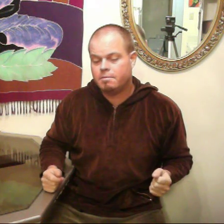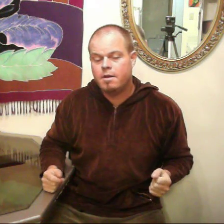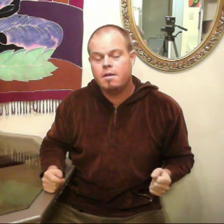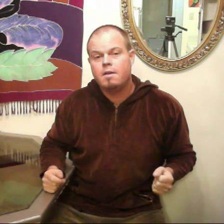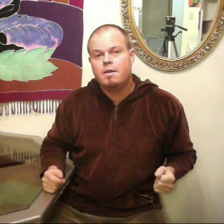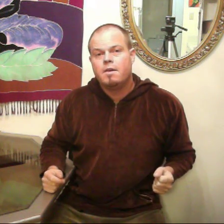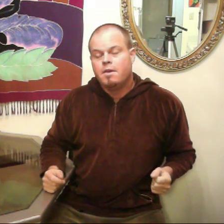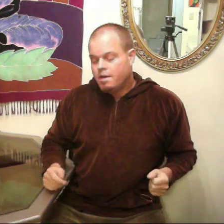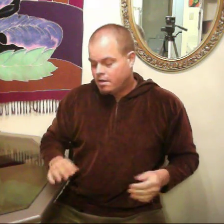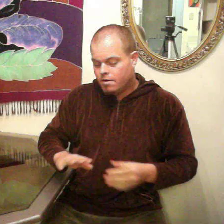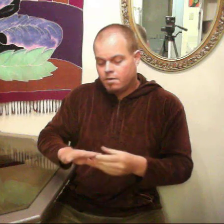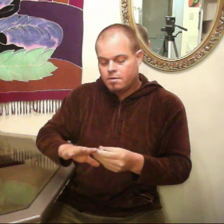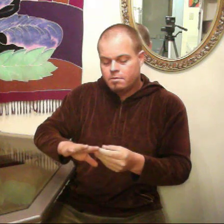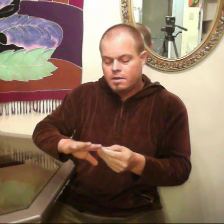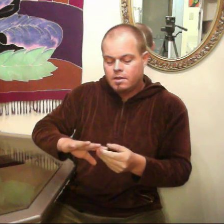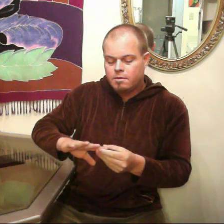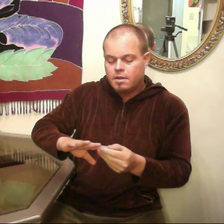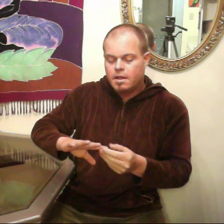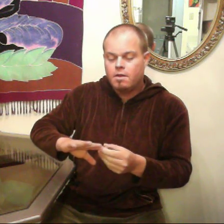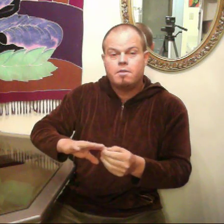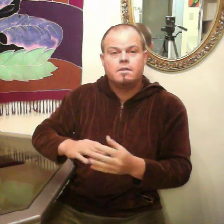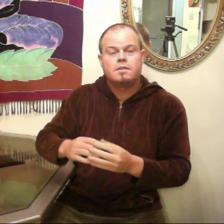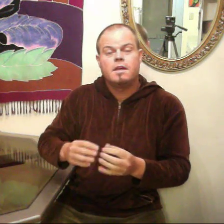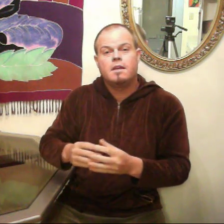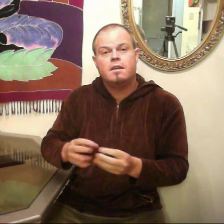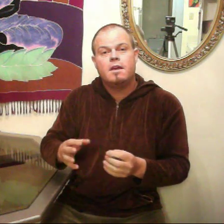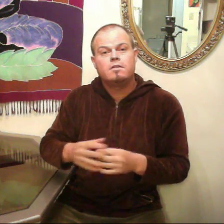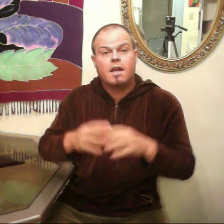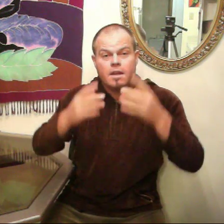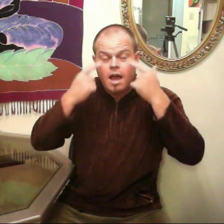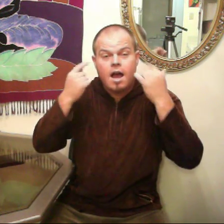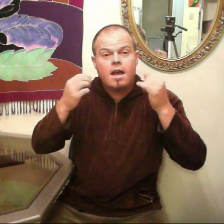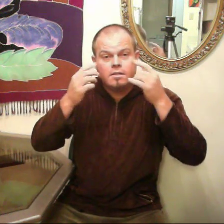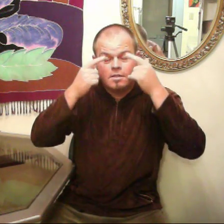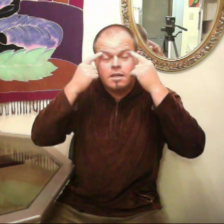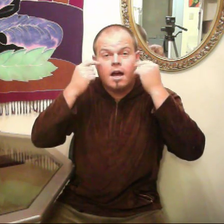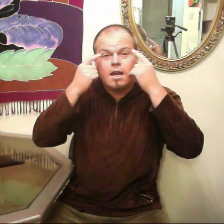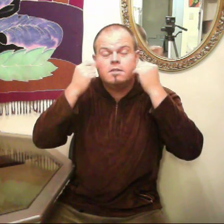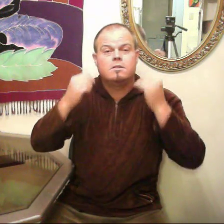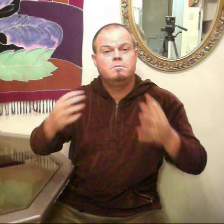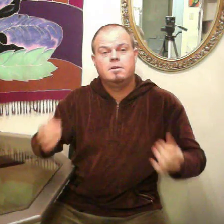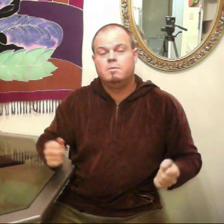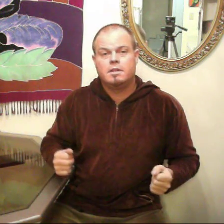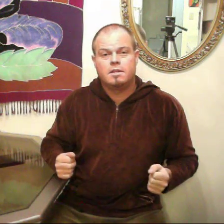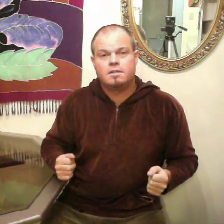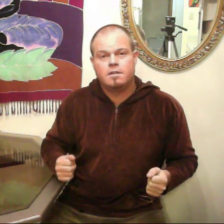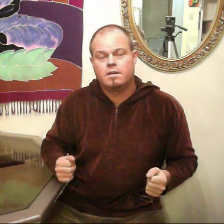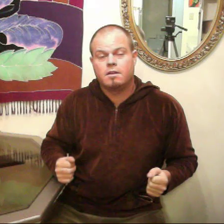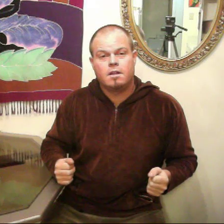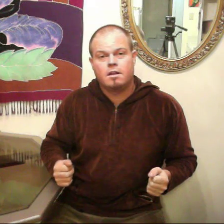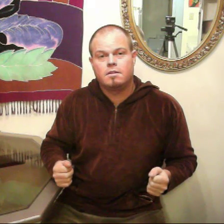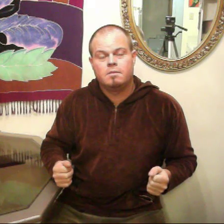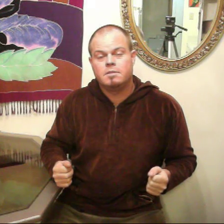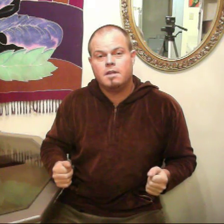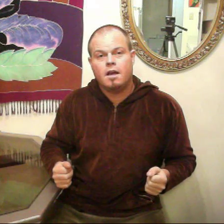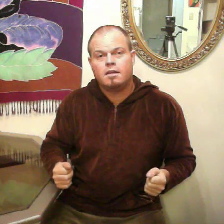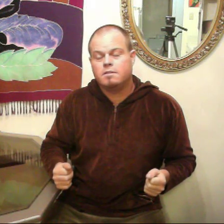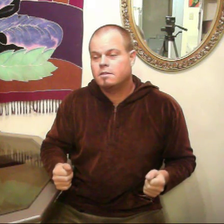um, you know, really, really healthy skin, nails, and eyes. The eyes should be really clear a lot of times. The eyes is